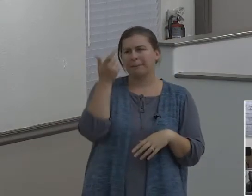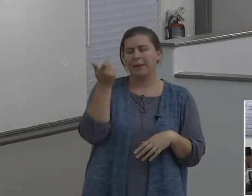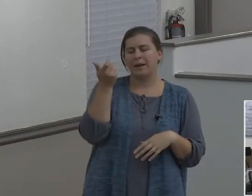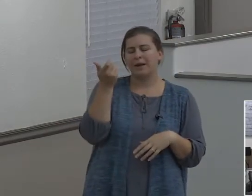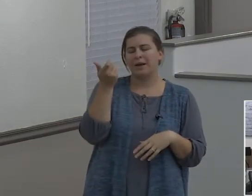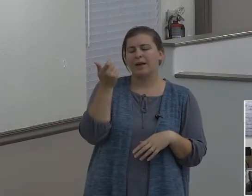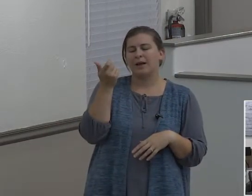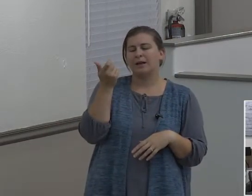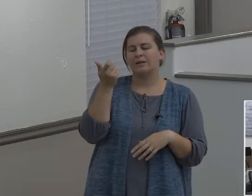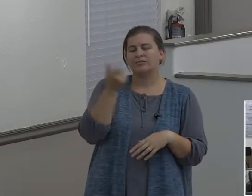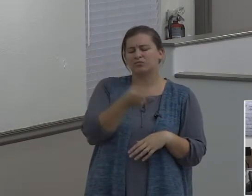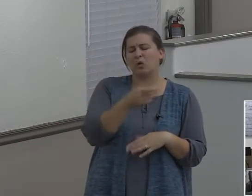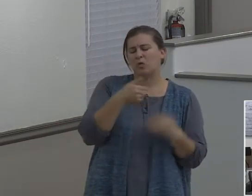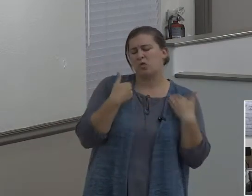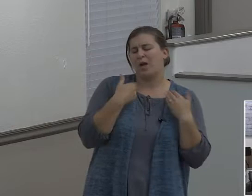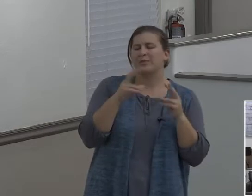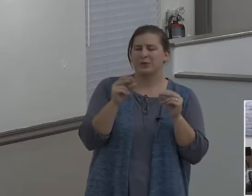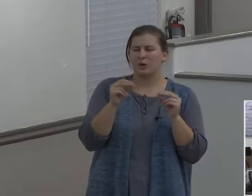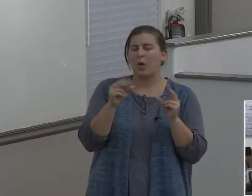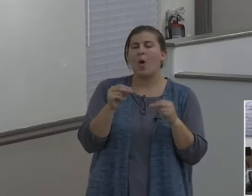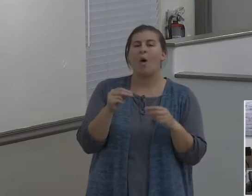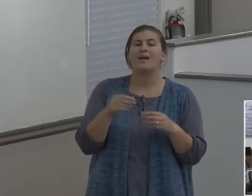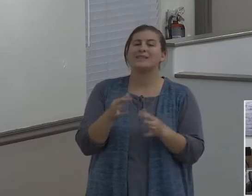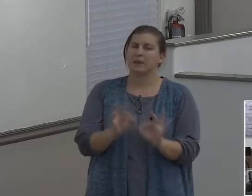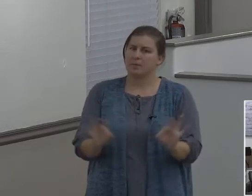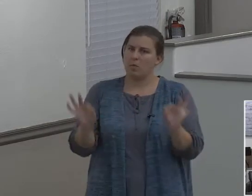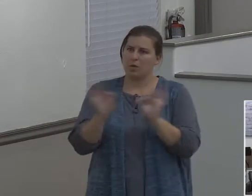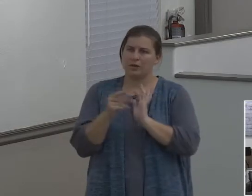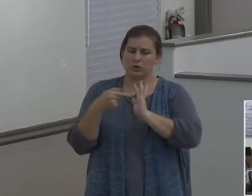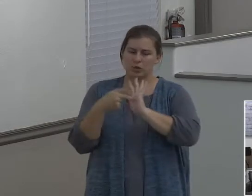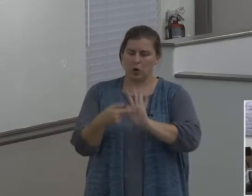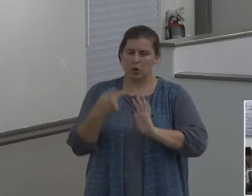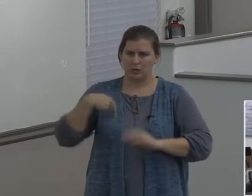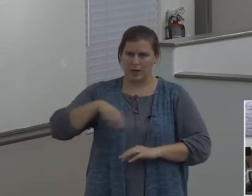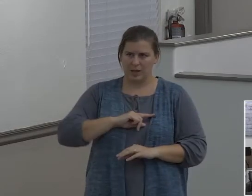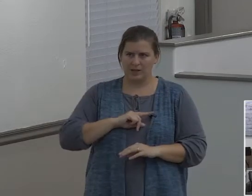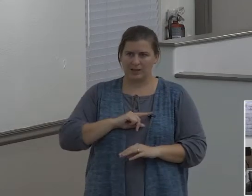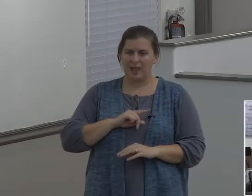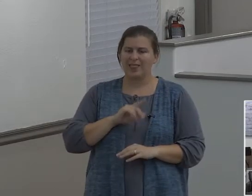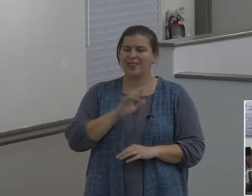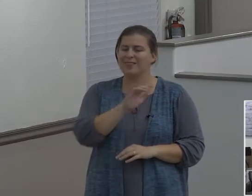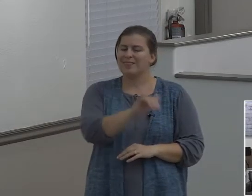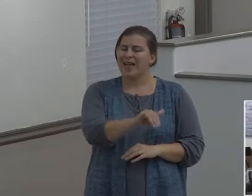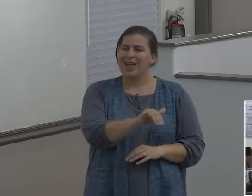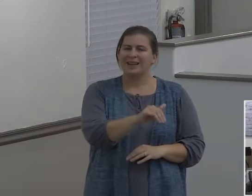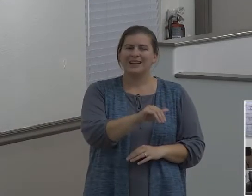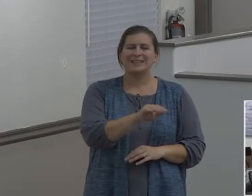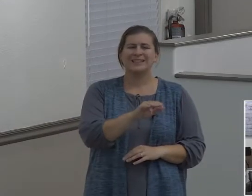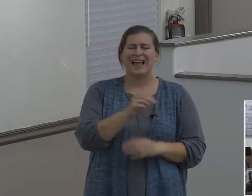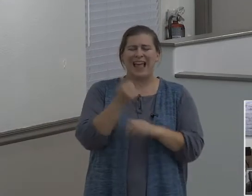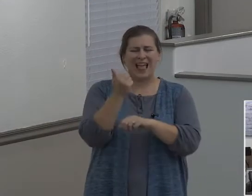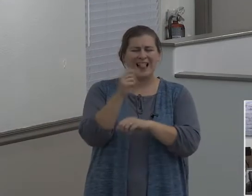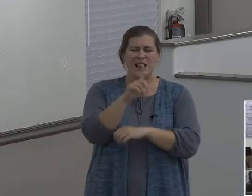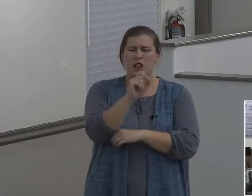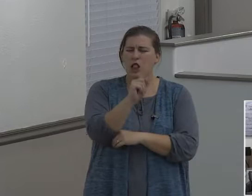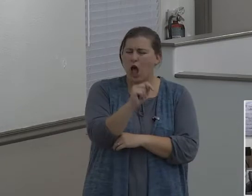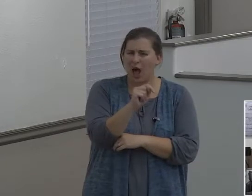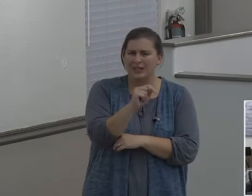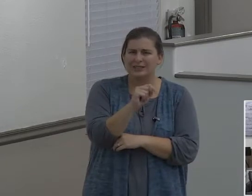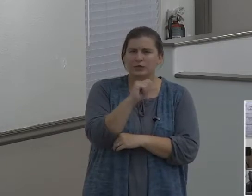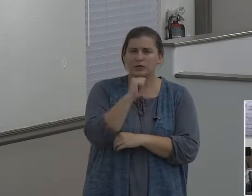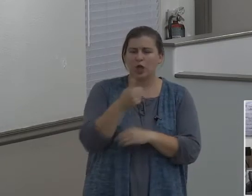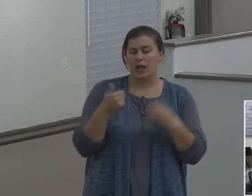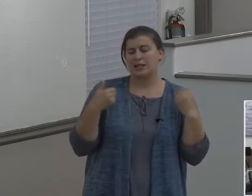and it shows us something. This wasn't an ignorant, you know, didn't know any better young